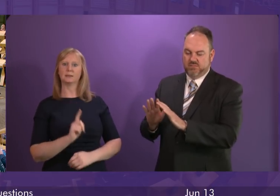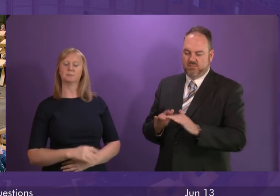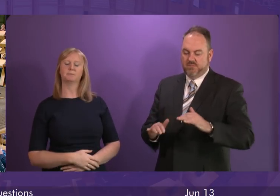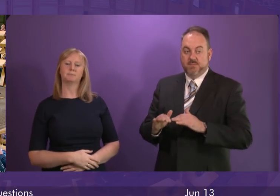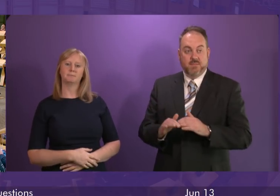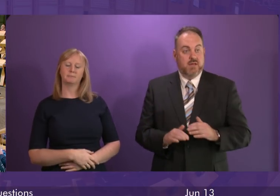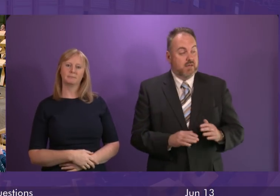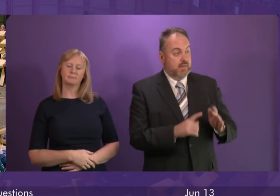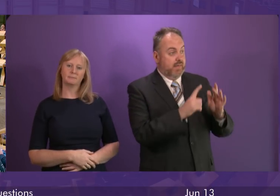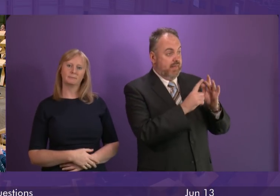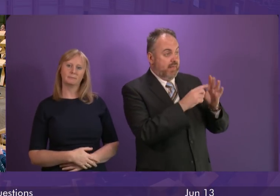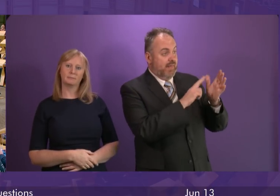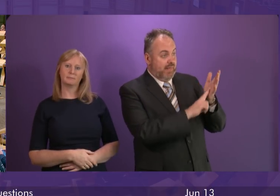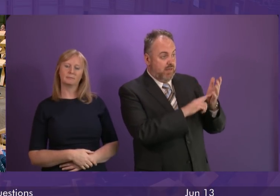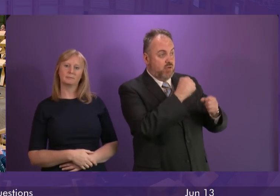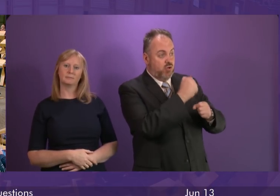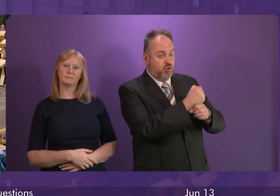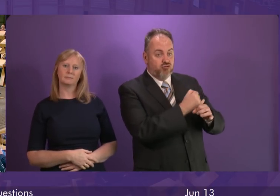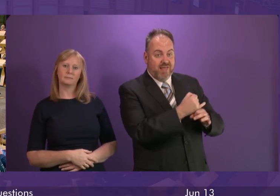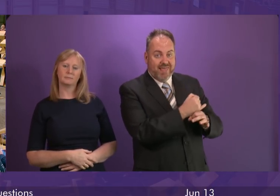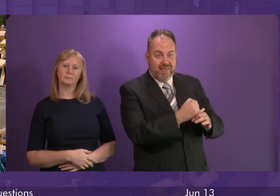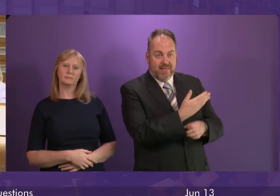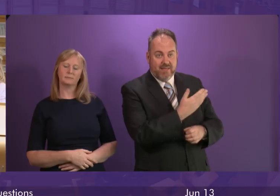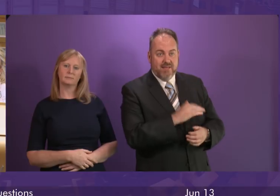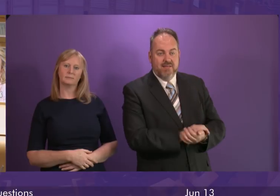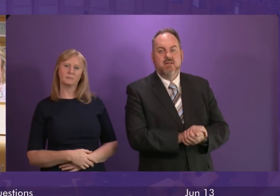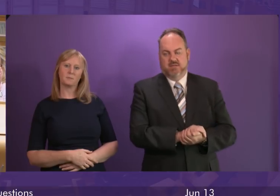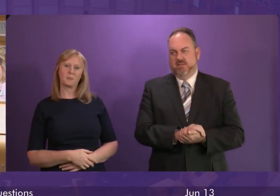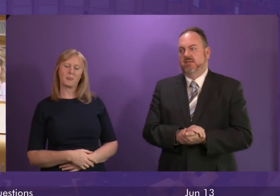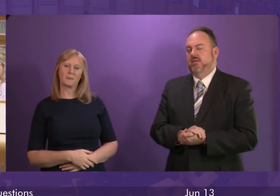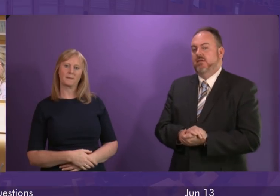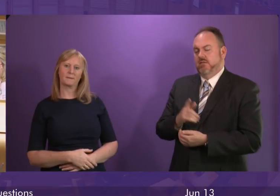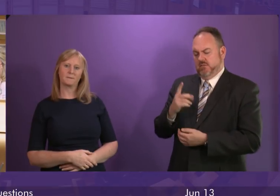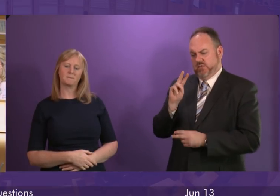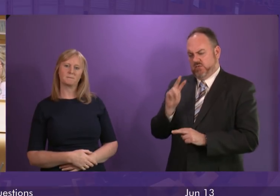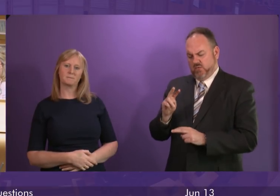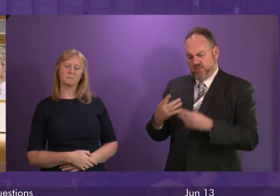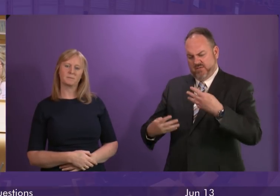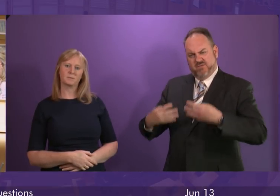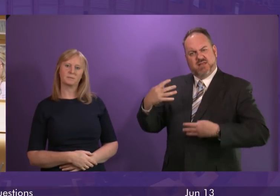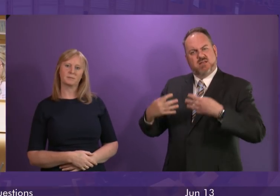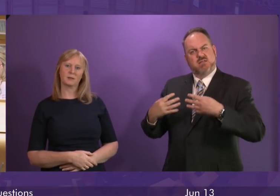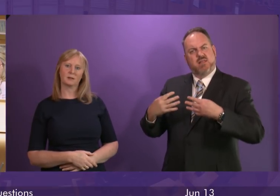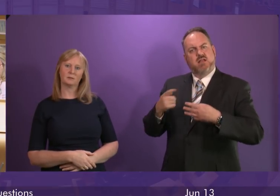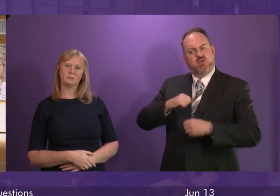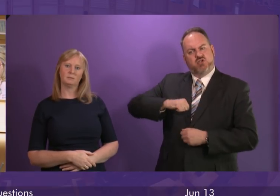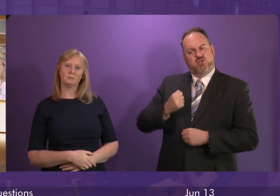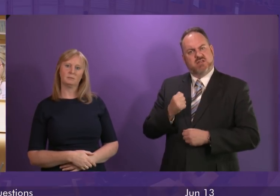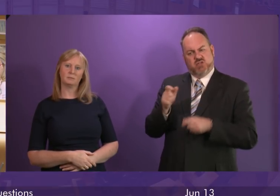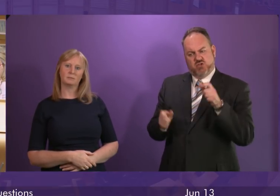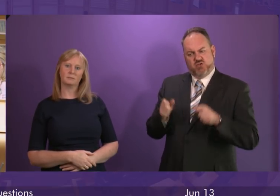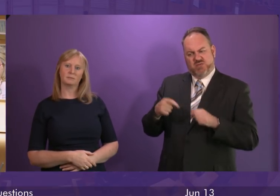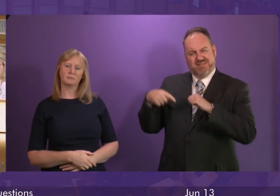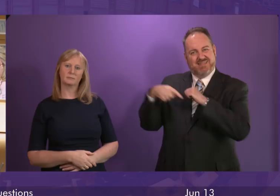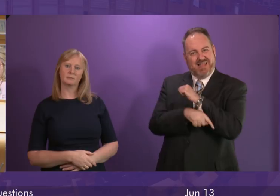Ian Gray to be followed by Jenny Gilruth. Ian Gray. Figures today show that Scottish student debt has soared to